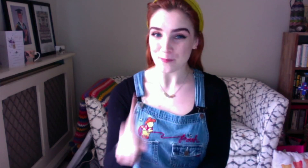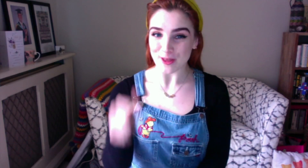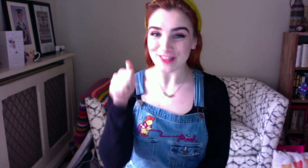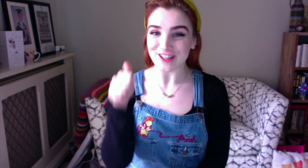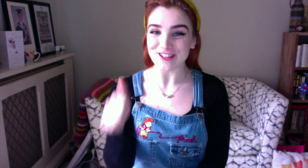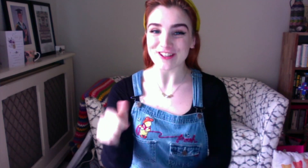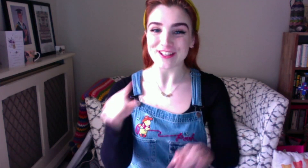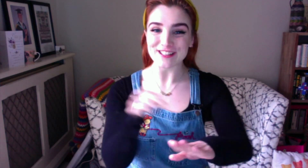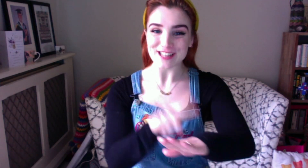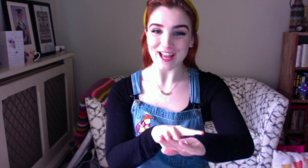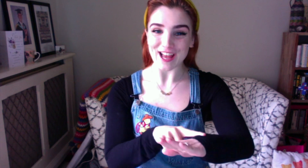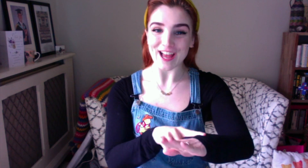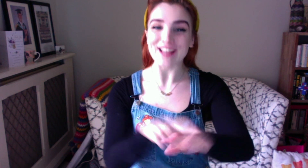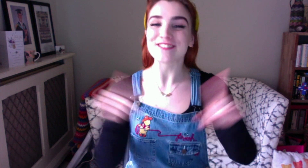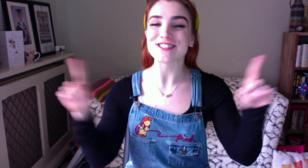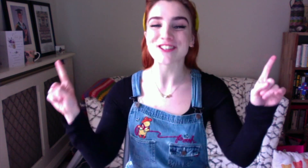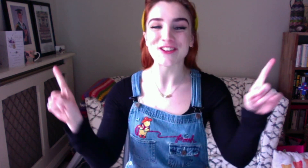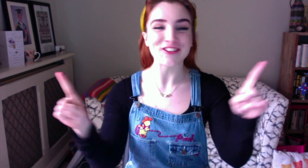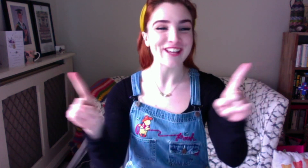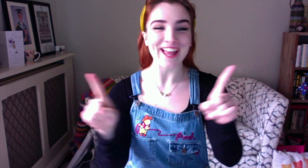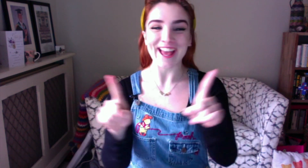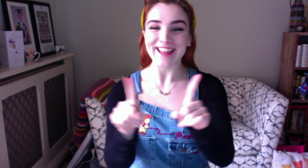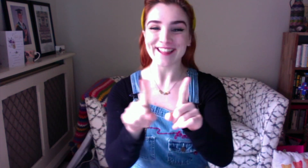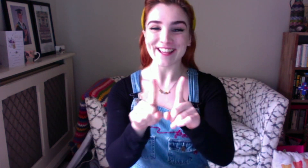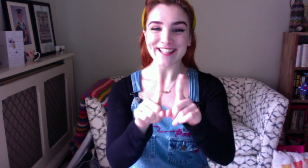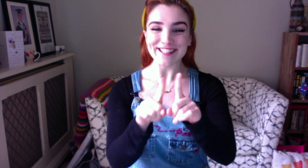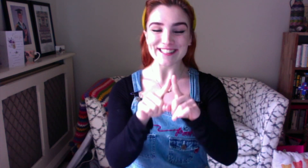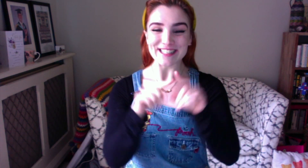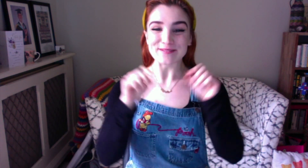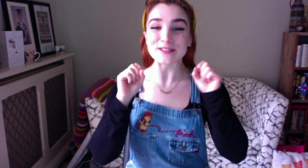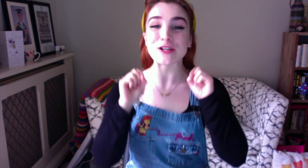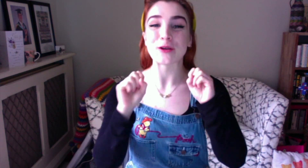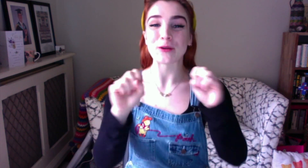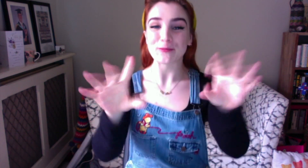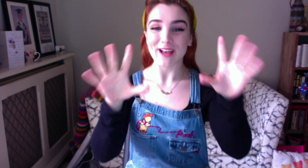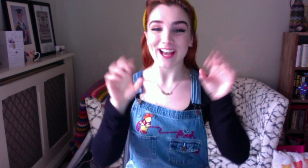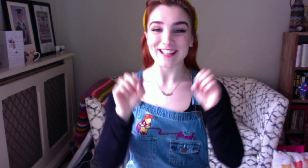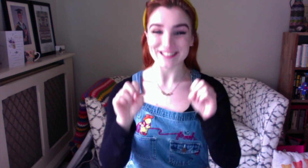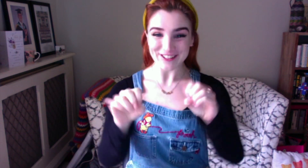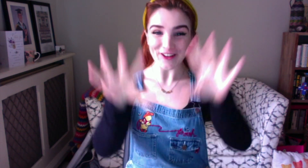But the good times together seem so magical,